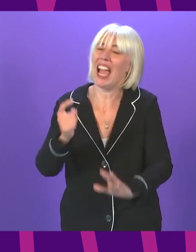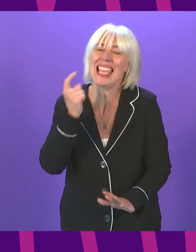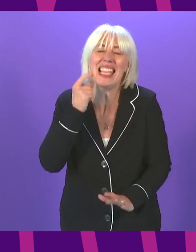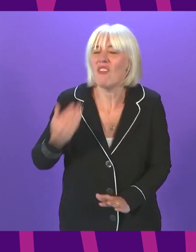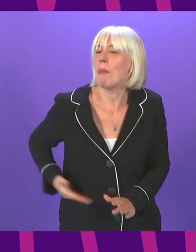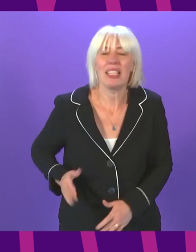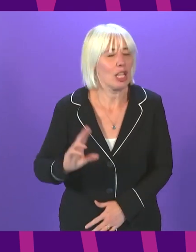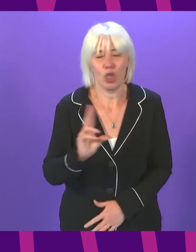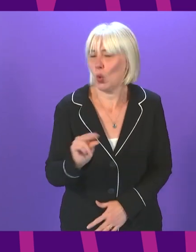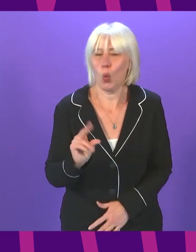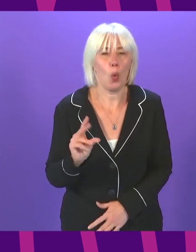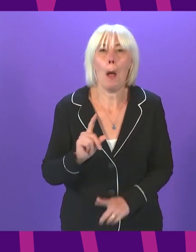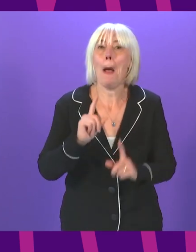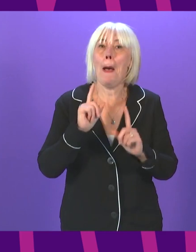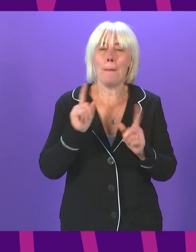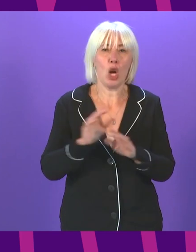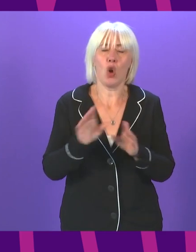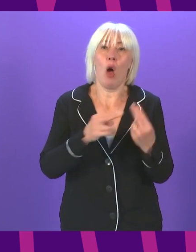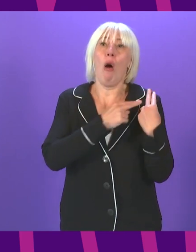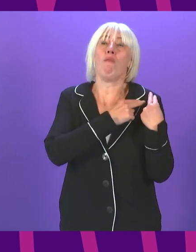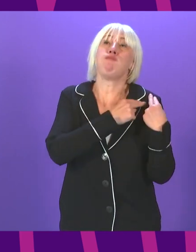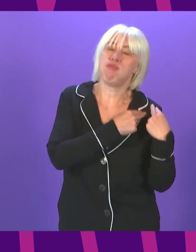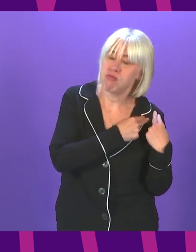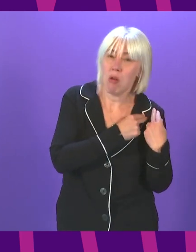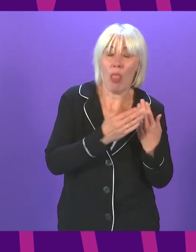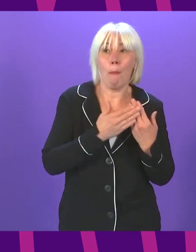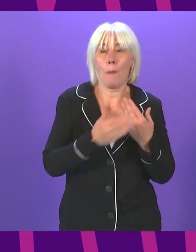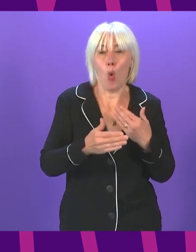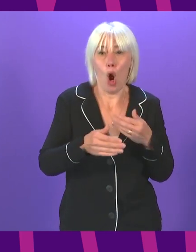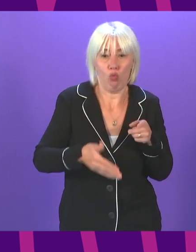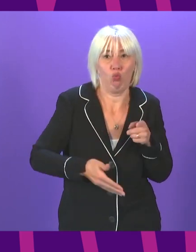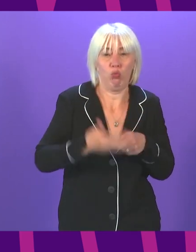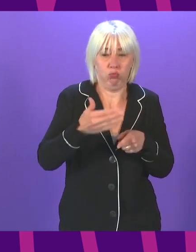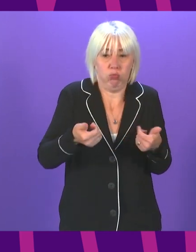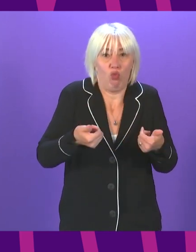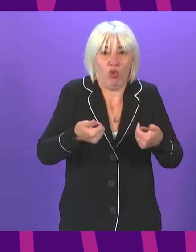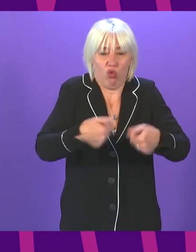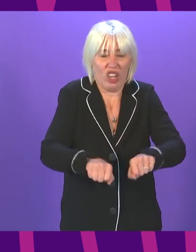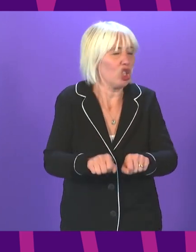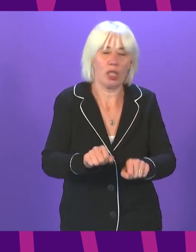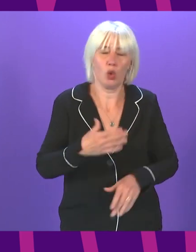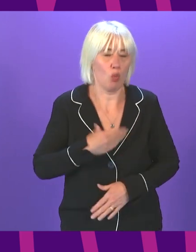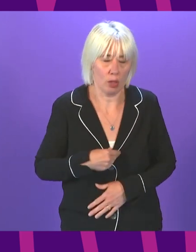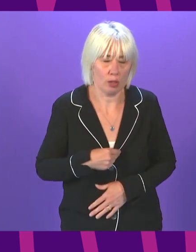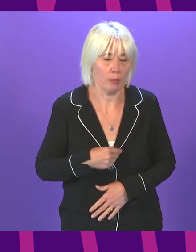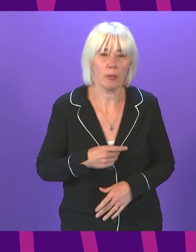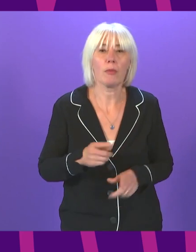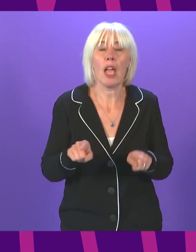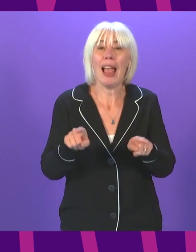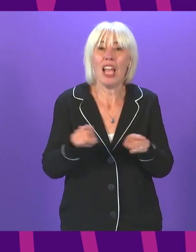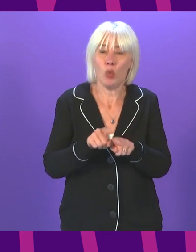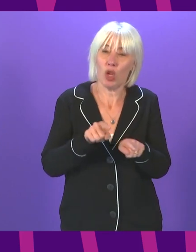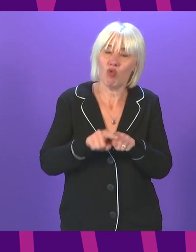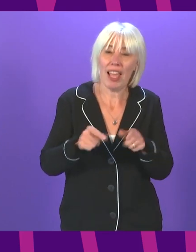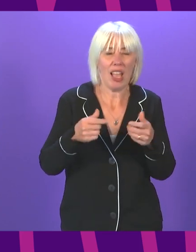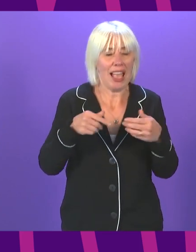business, but they are much less onerous than any further restrictions would be to them. We are also continuing to support urgent measures to